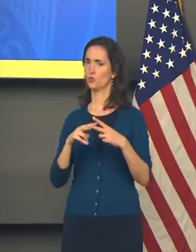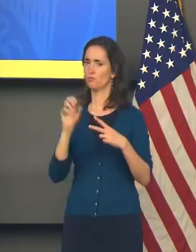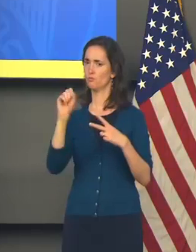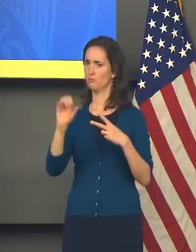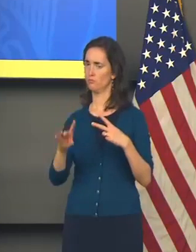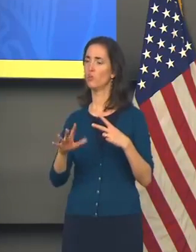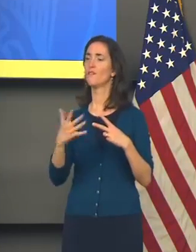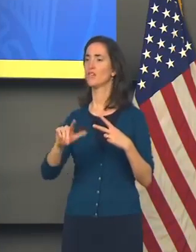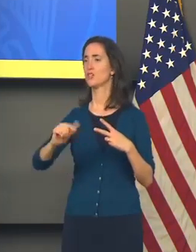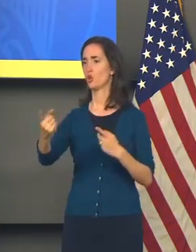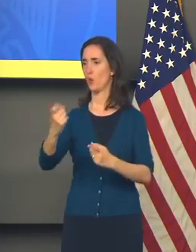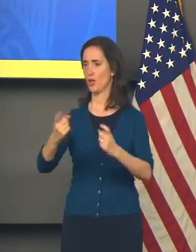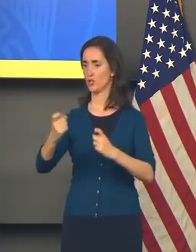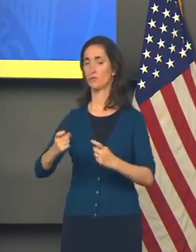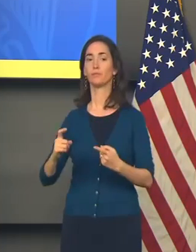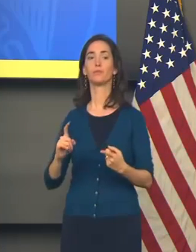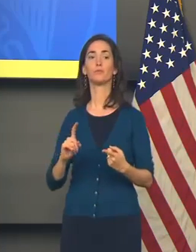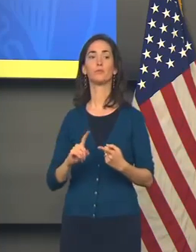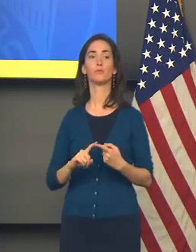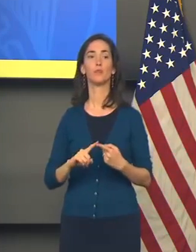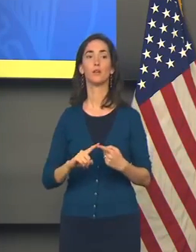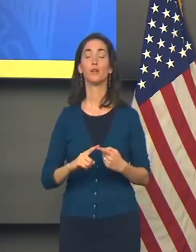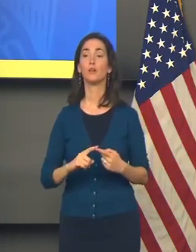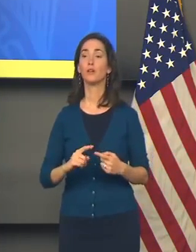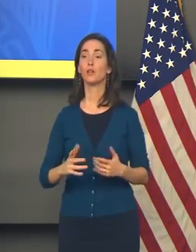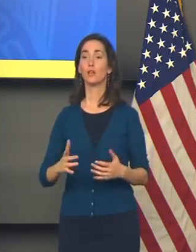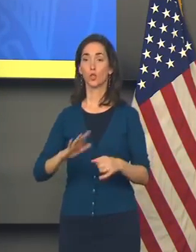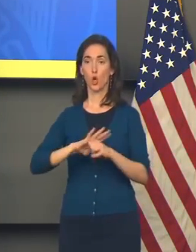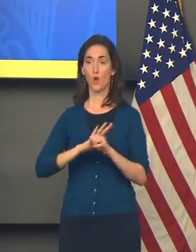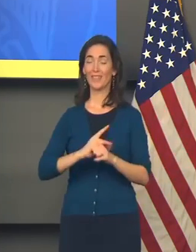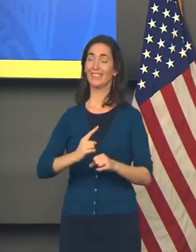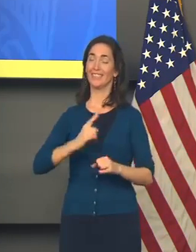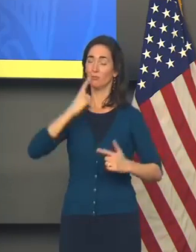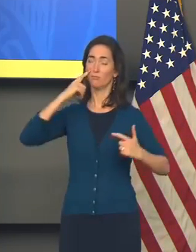Vaccinations are the best protection against serious disease.